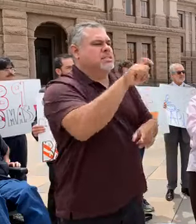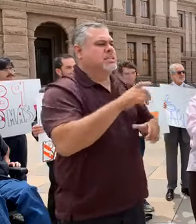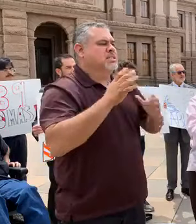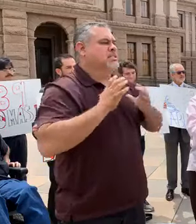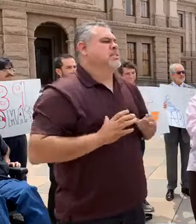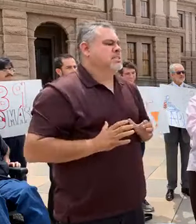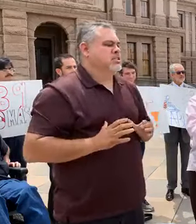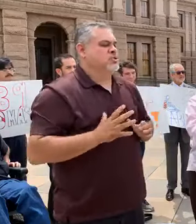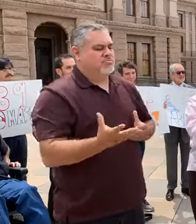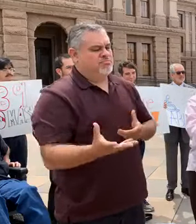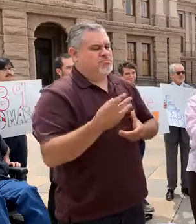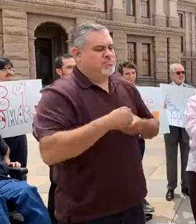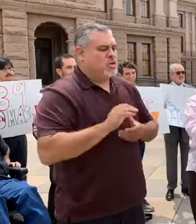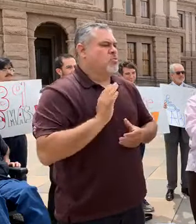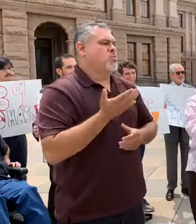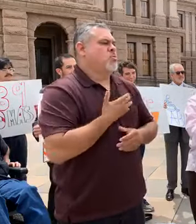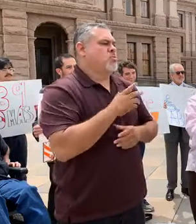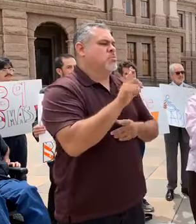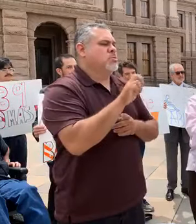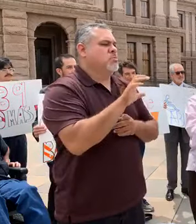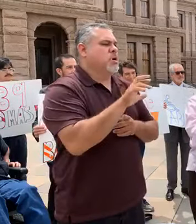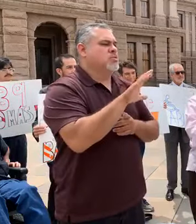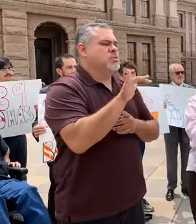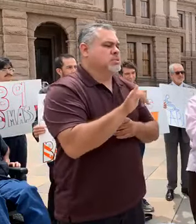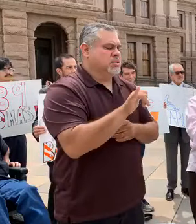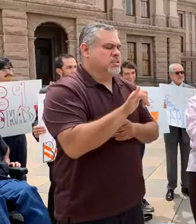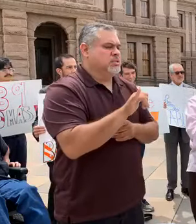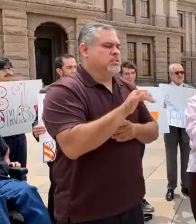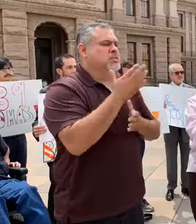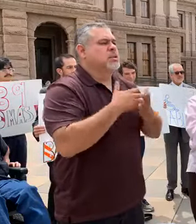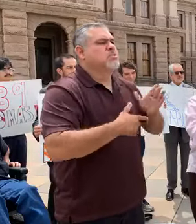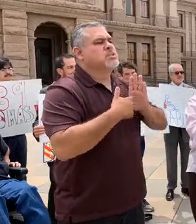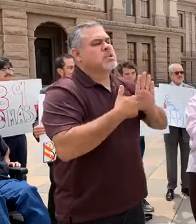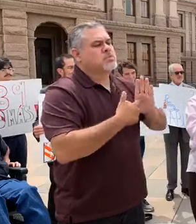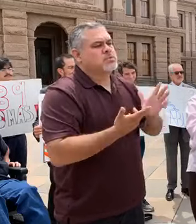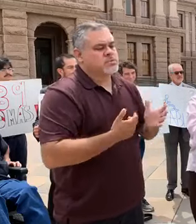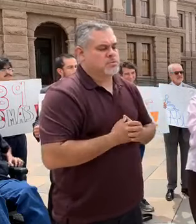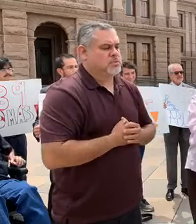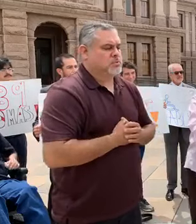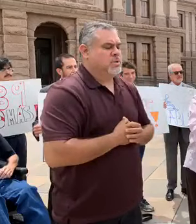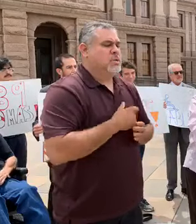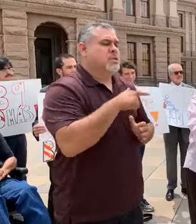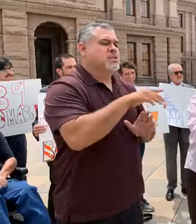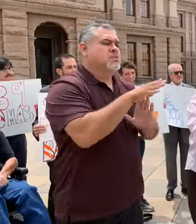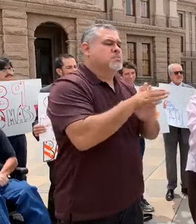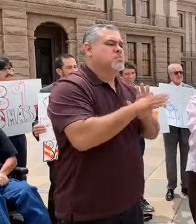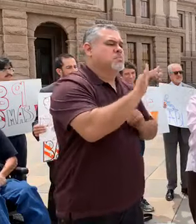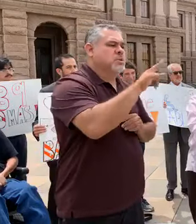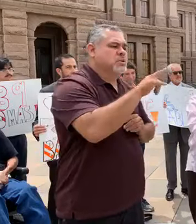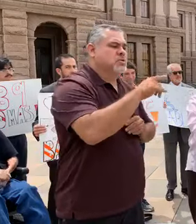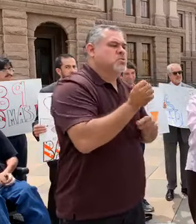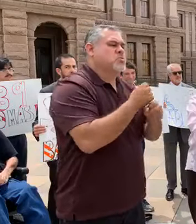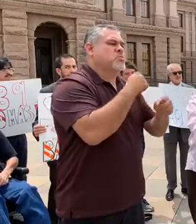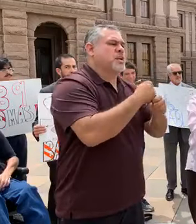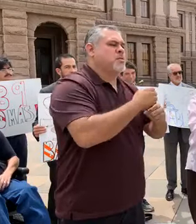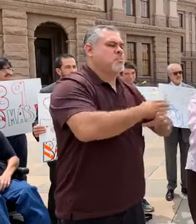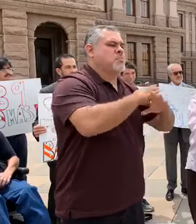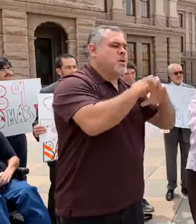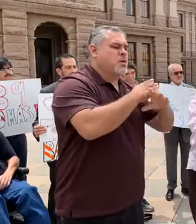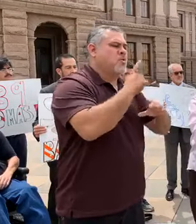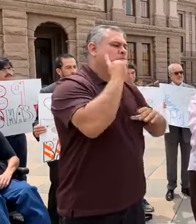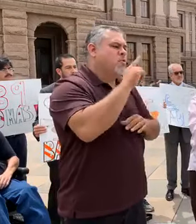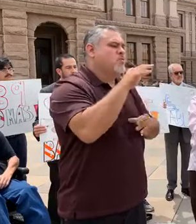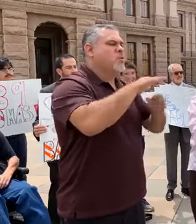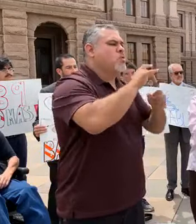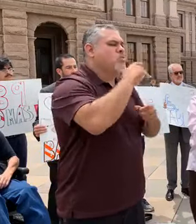participate in our democracy. Some examples. This bill creates barriers for voters who are